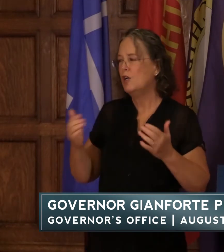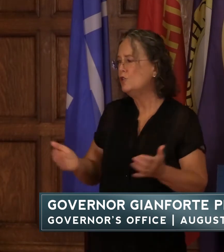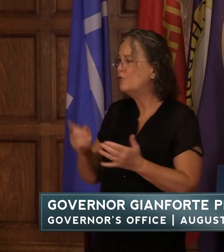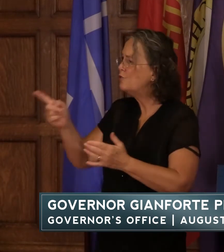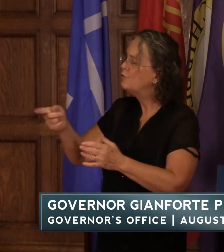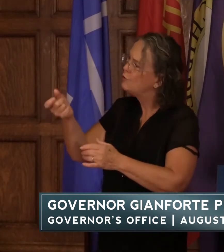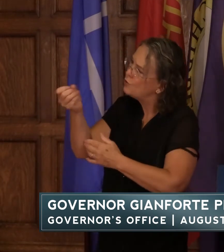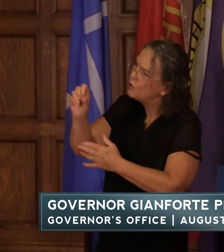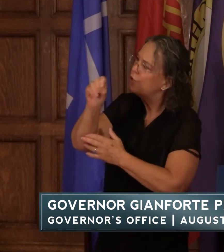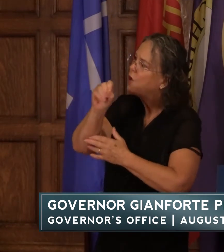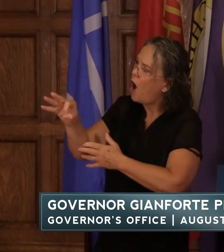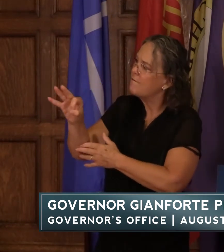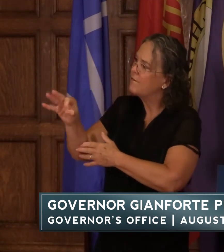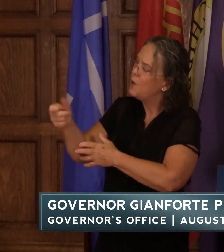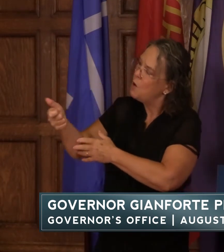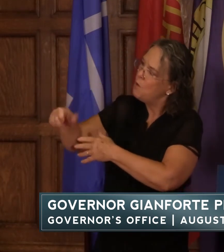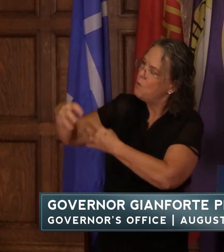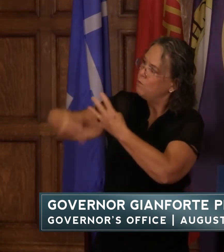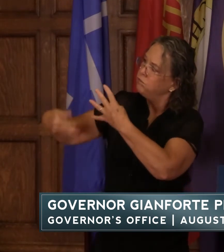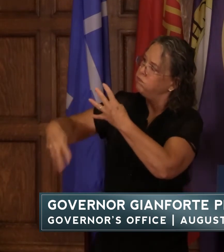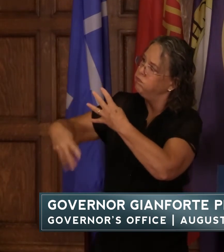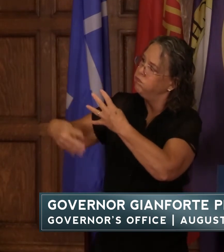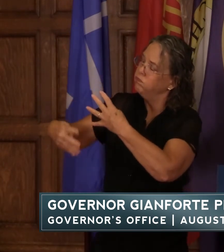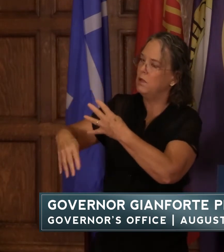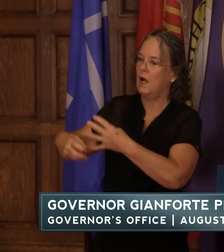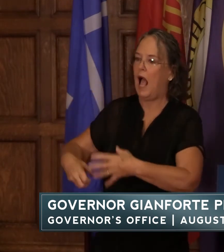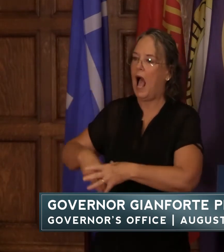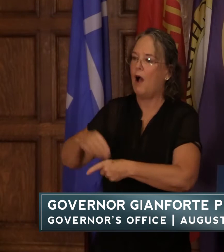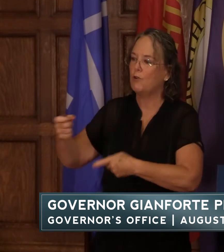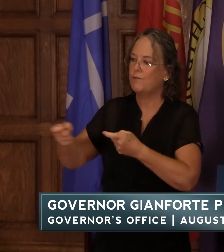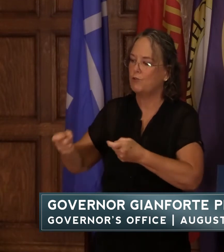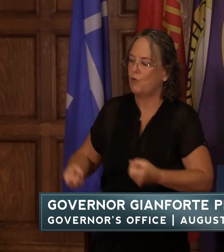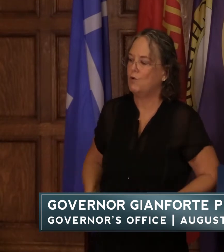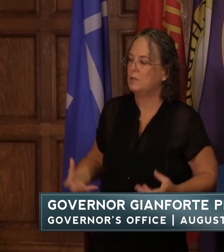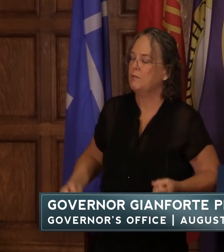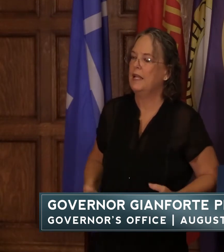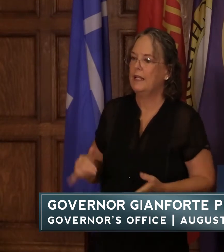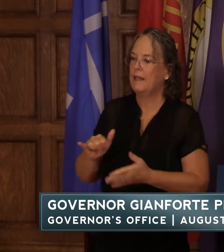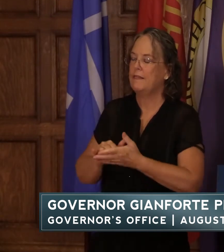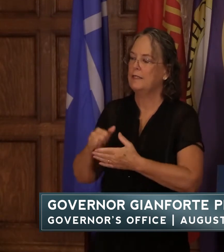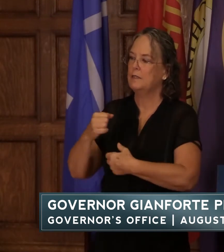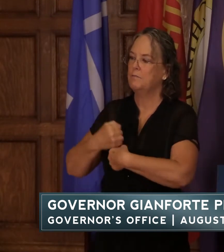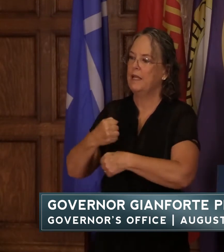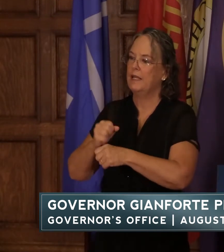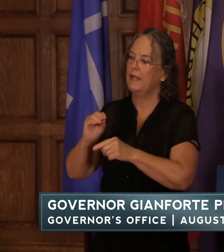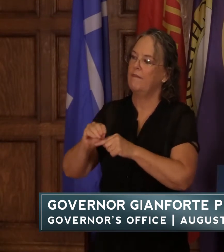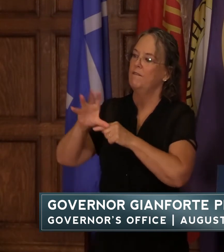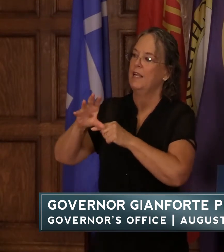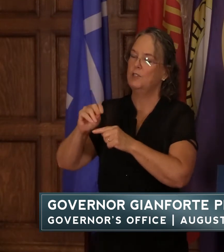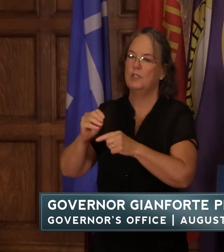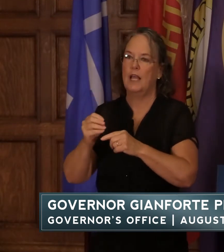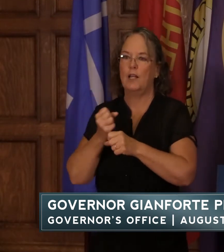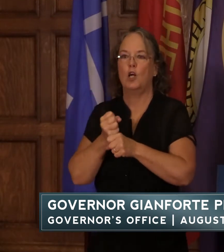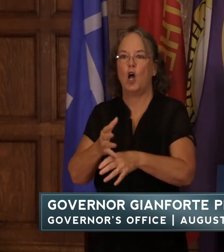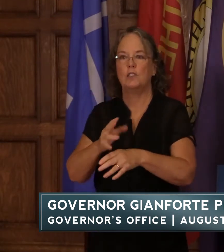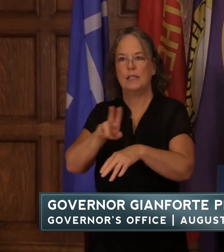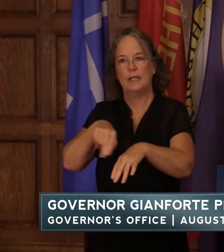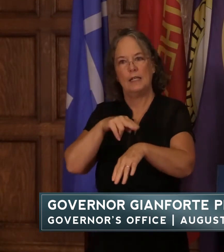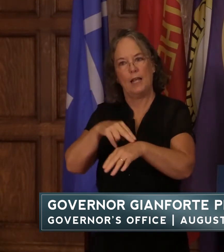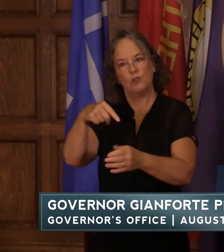of out of control spending that's driving up inflation and our national debt because ultimately